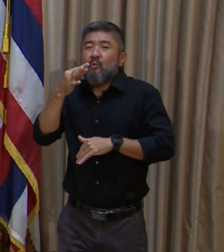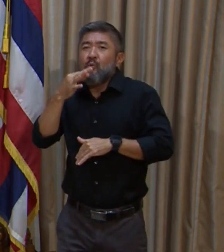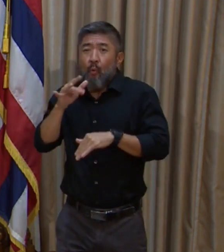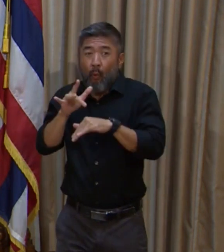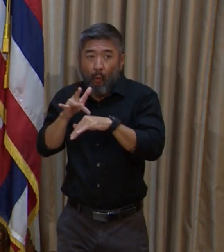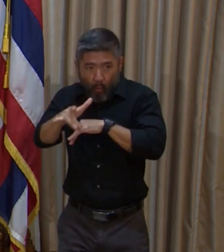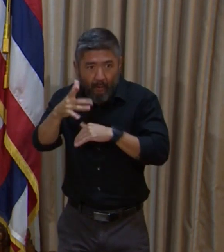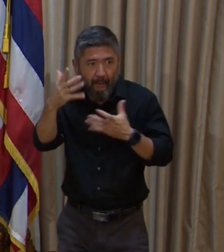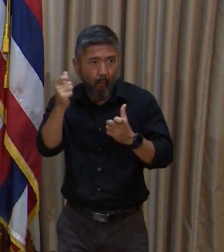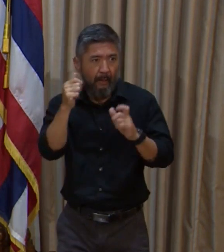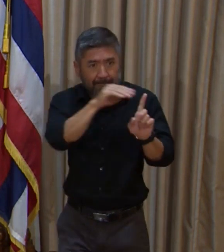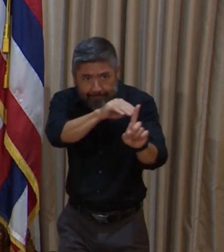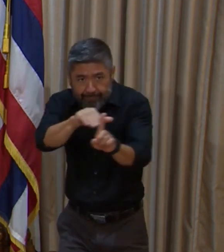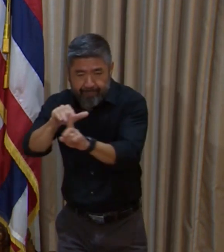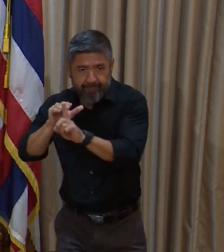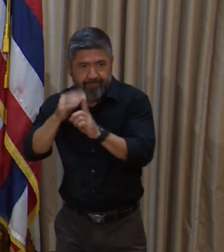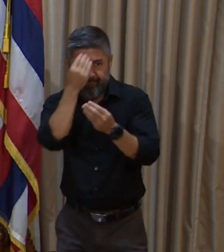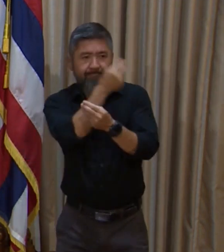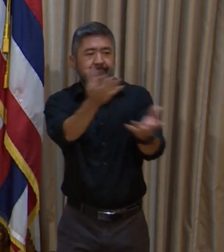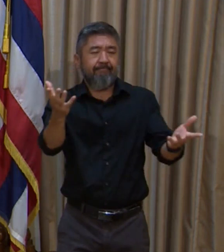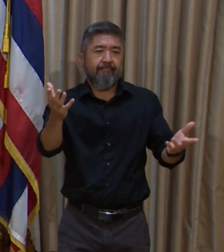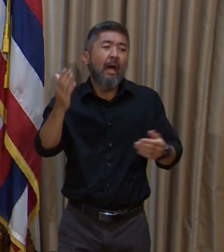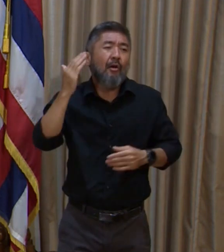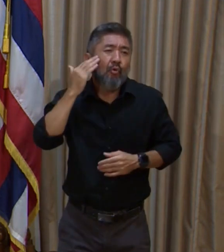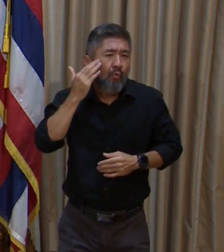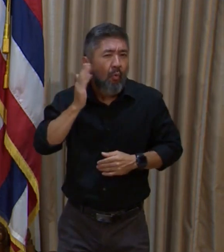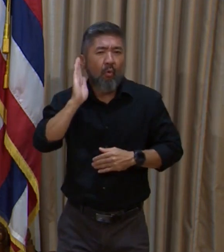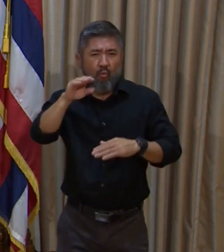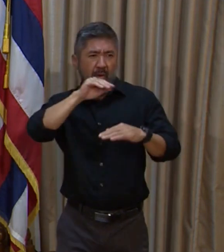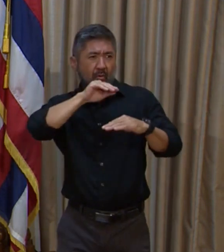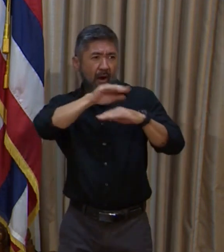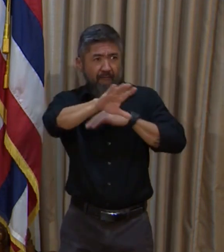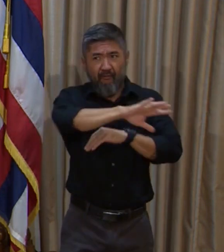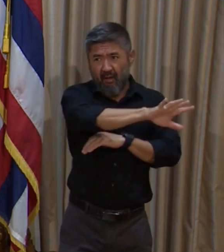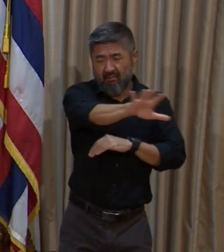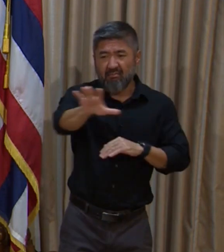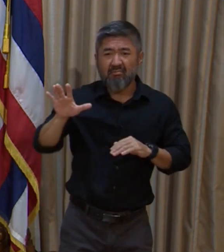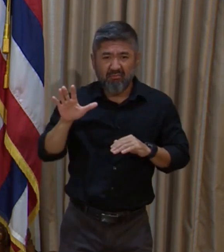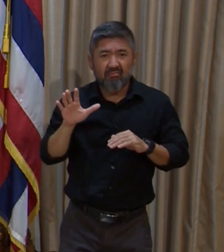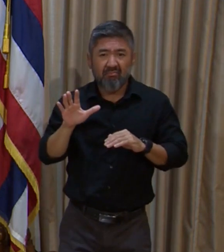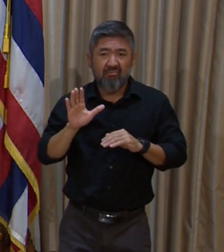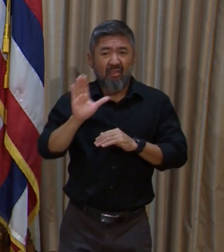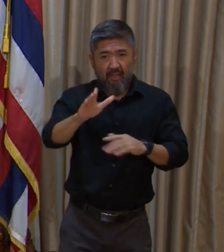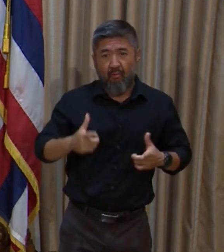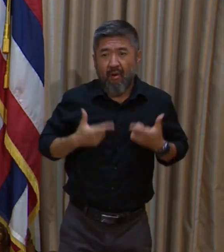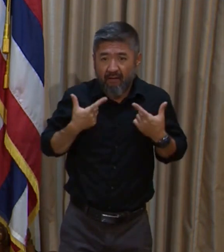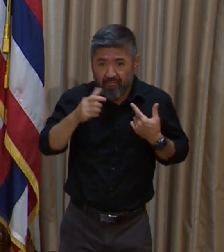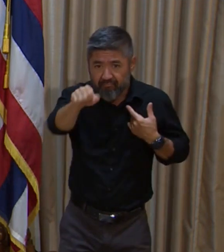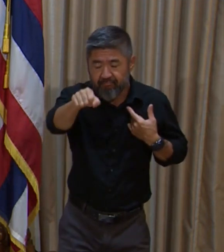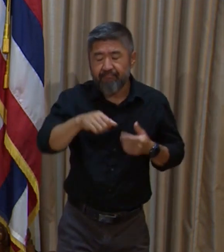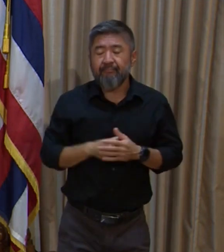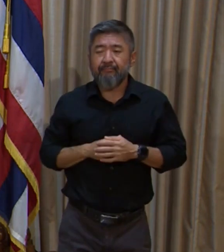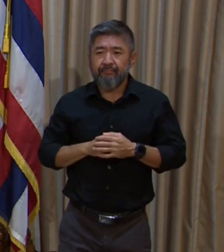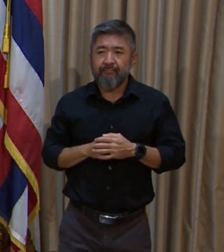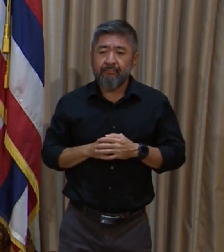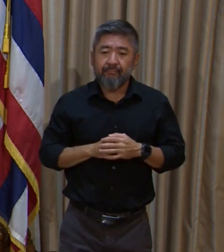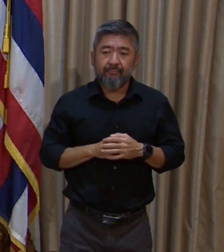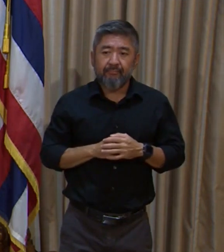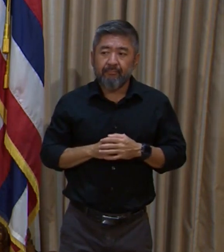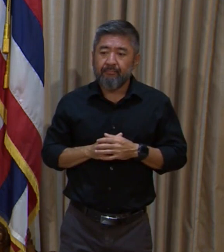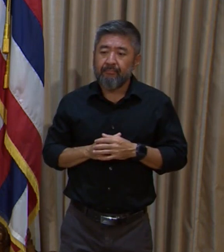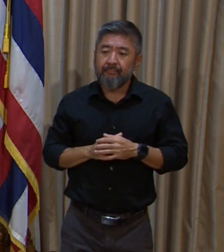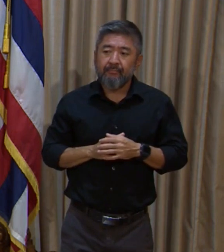we know that it would have an impact on their actions. Just a couple of